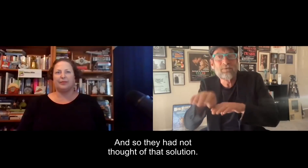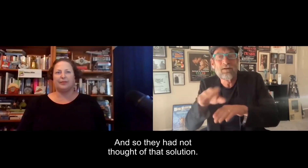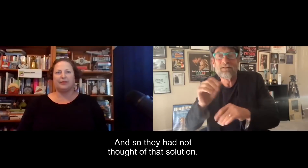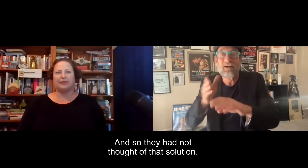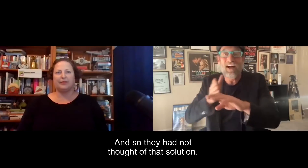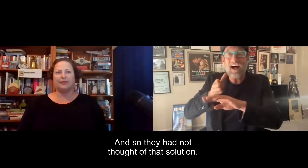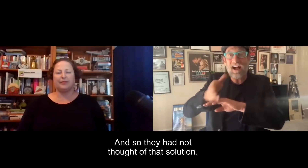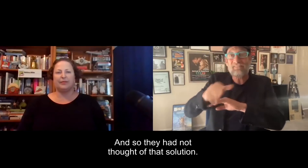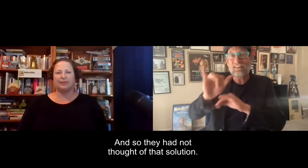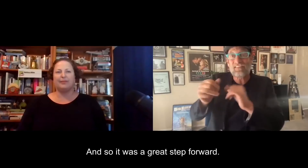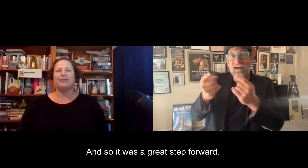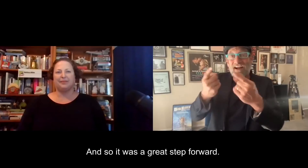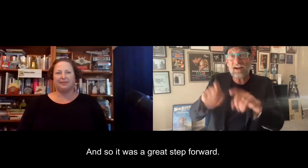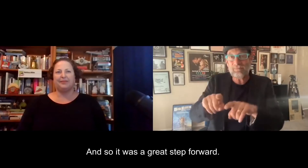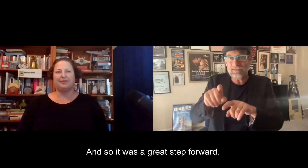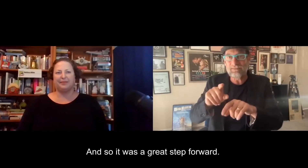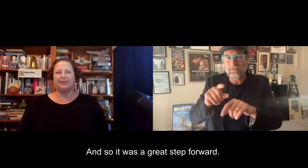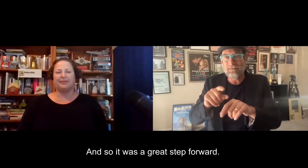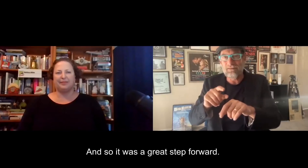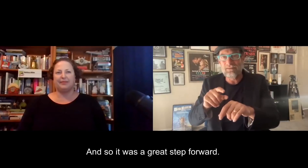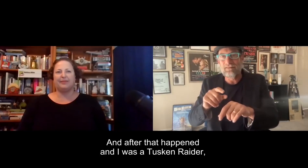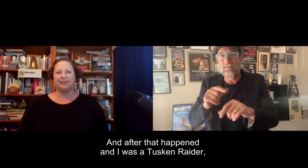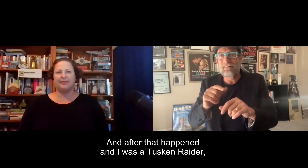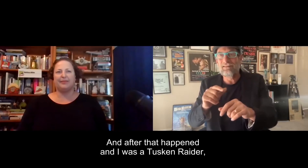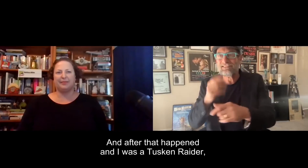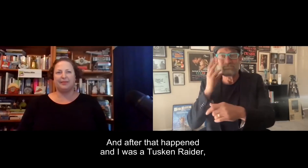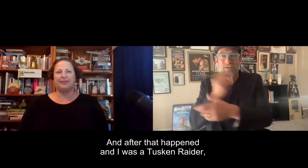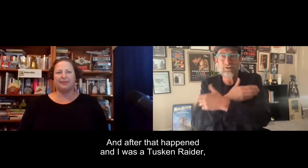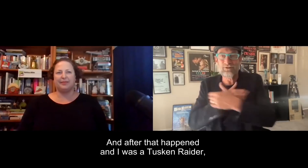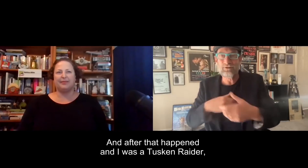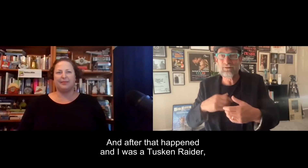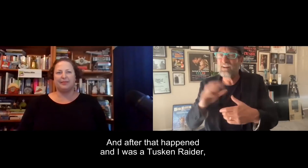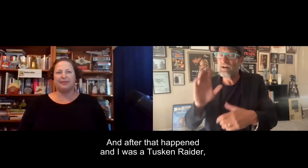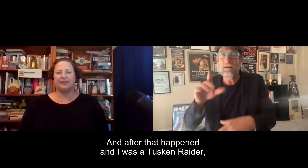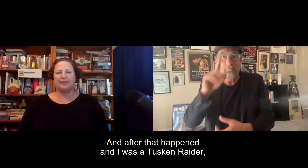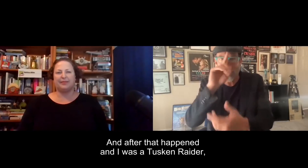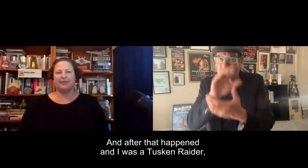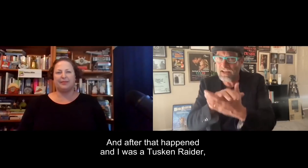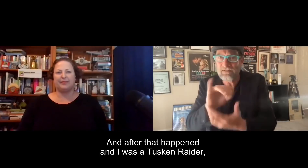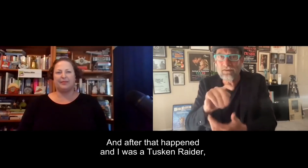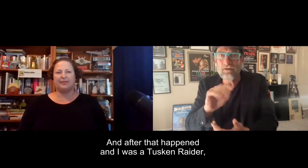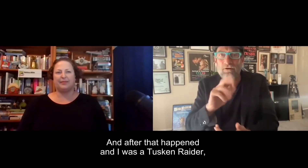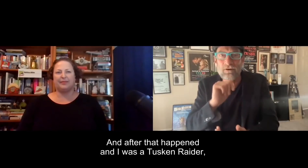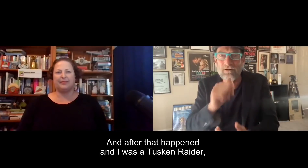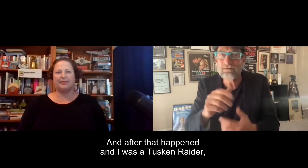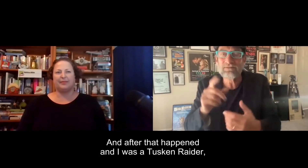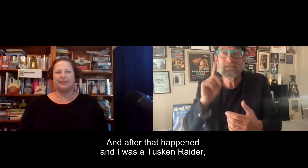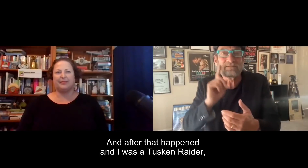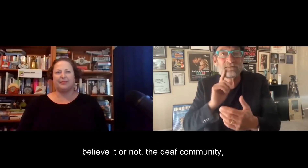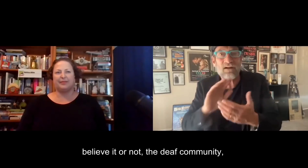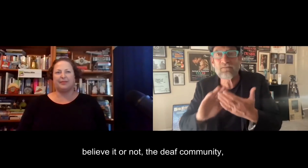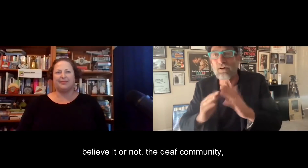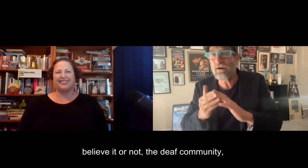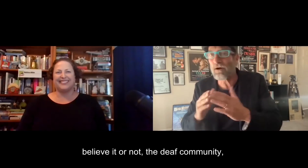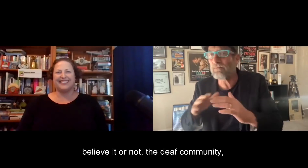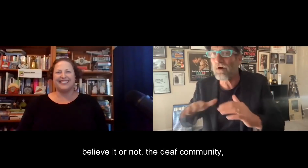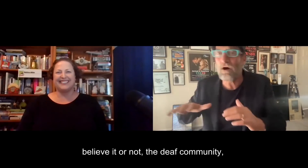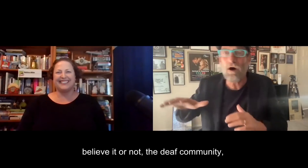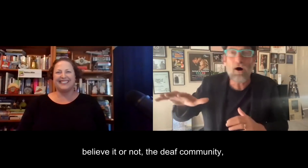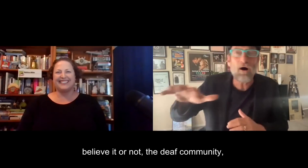that solution. And so it was a great step forward. And after that happened and I was a Tuscan Raider, believe it or not, the